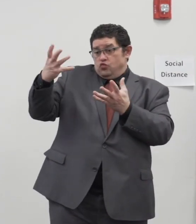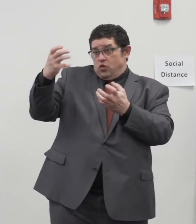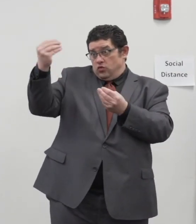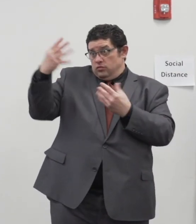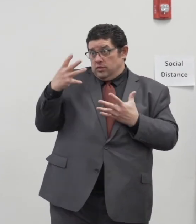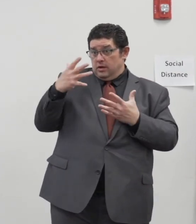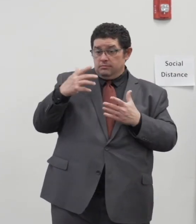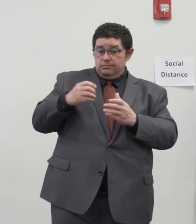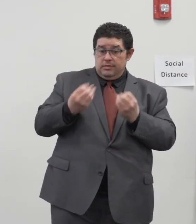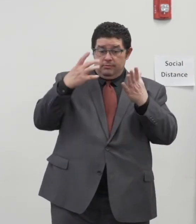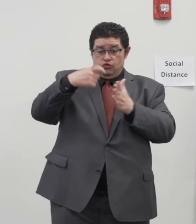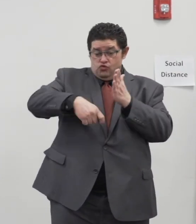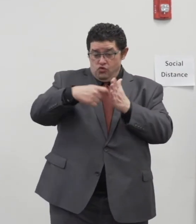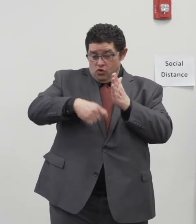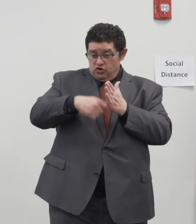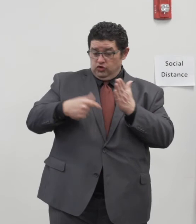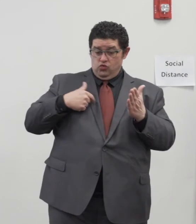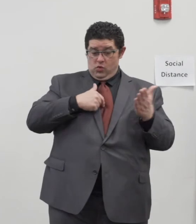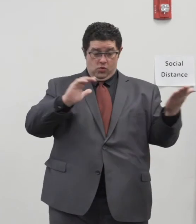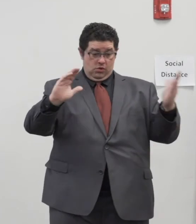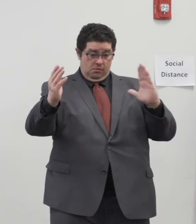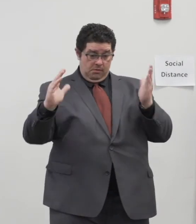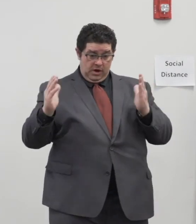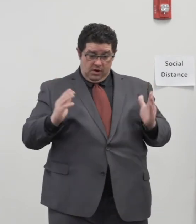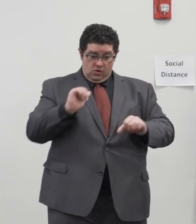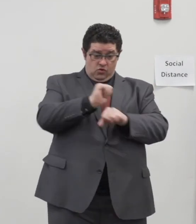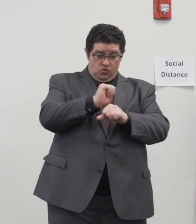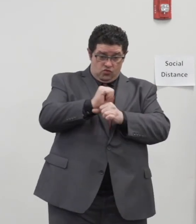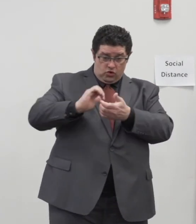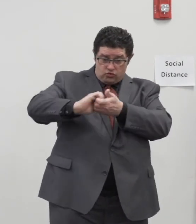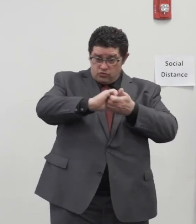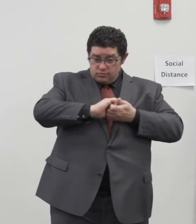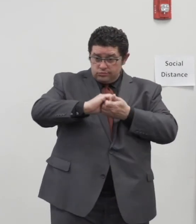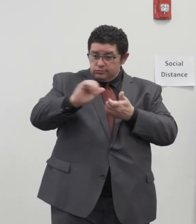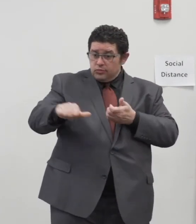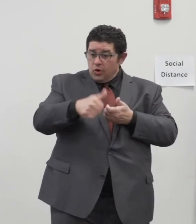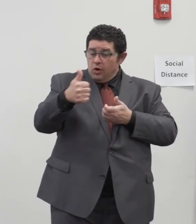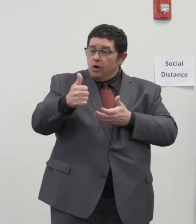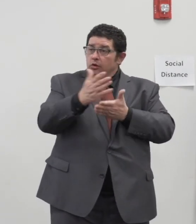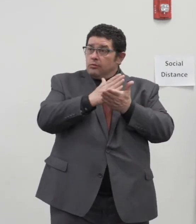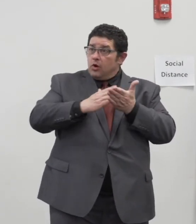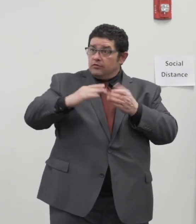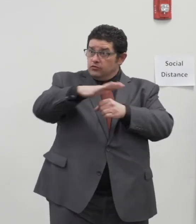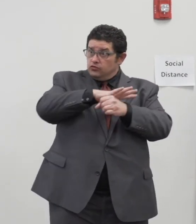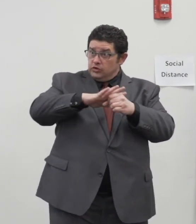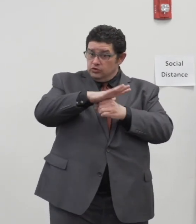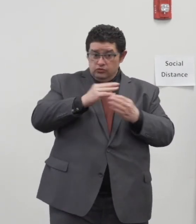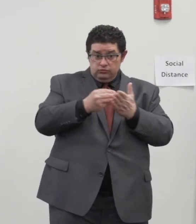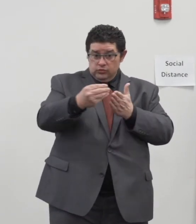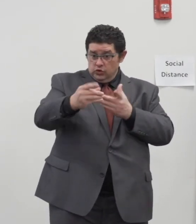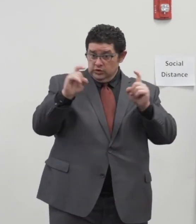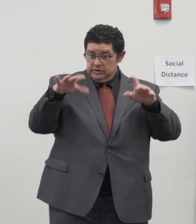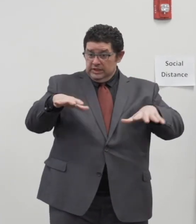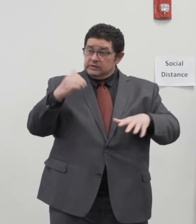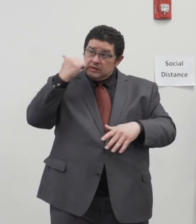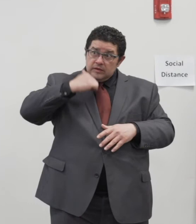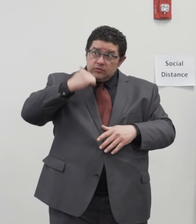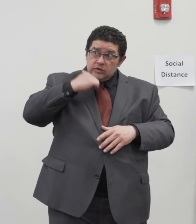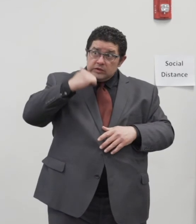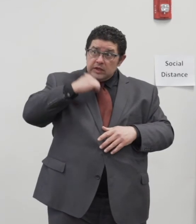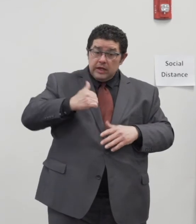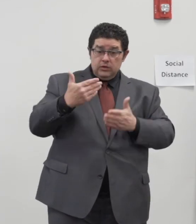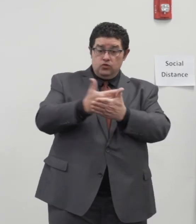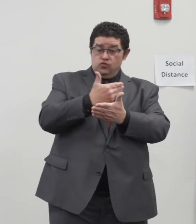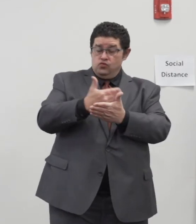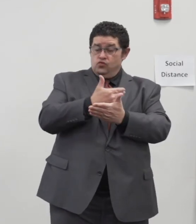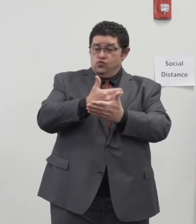compare those we will work cooperatively with other jurisdictions in our region to purchase tests every day a